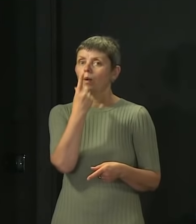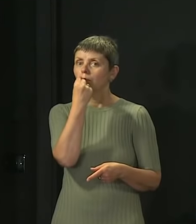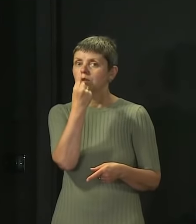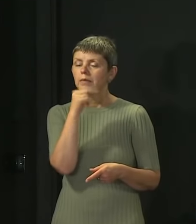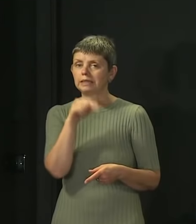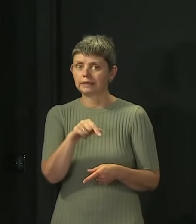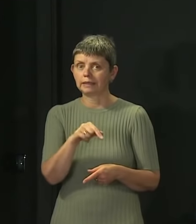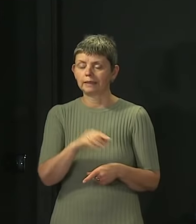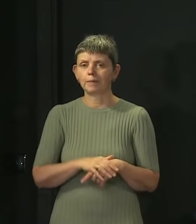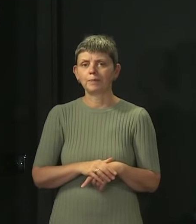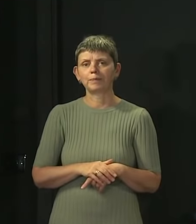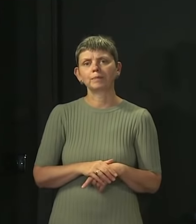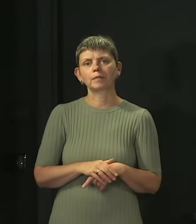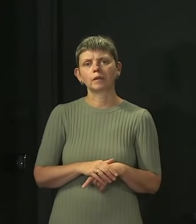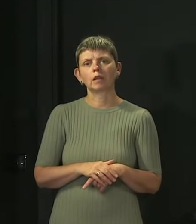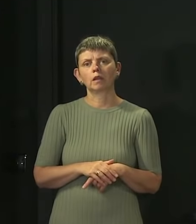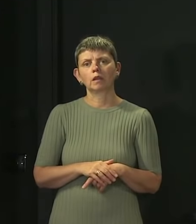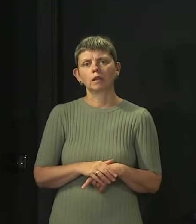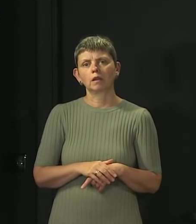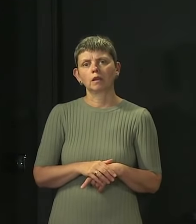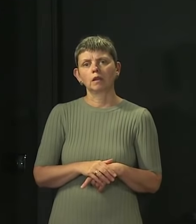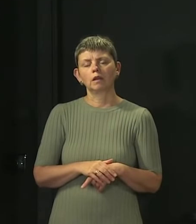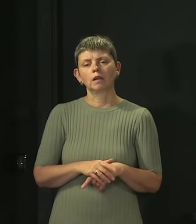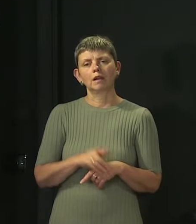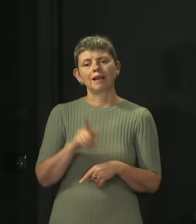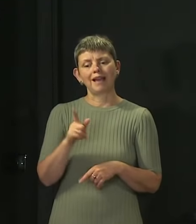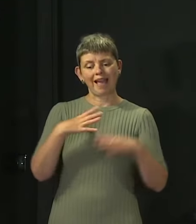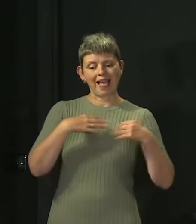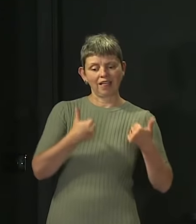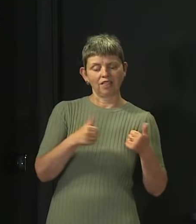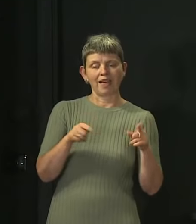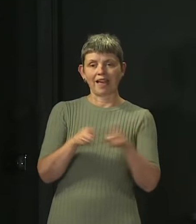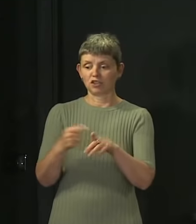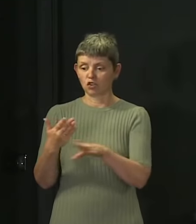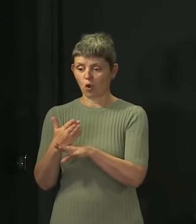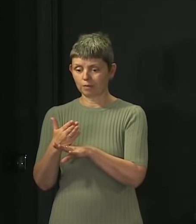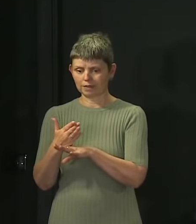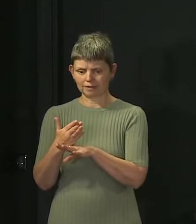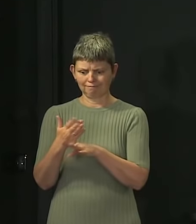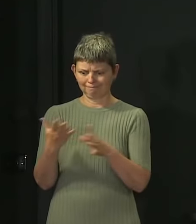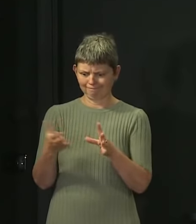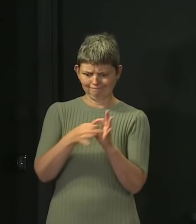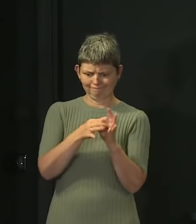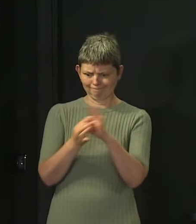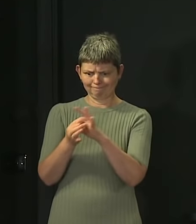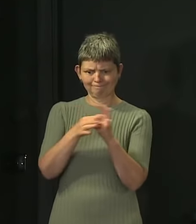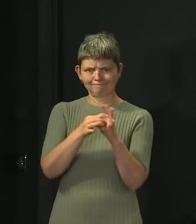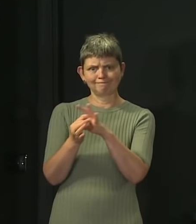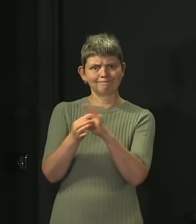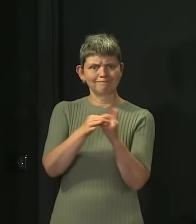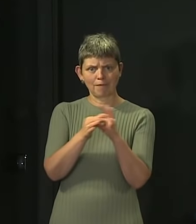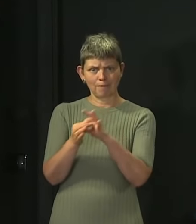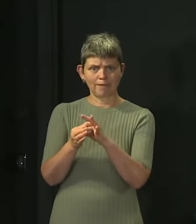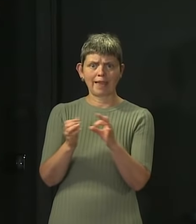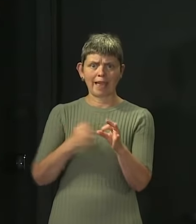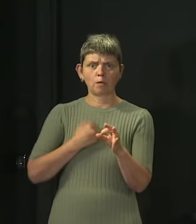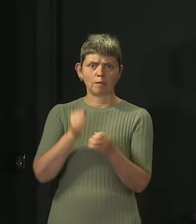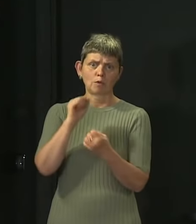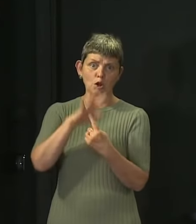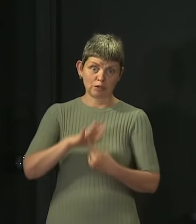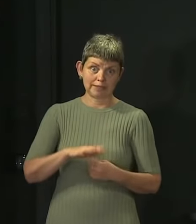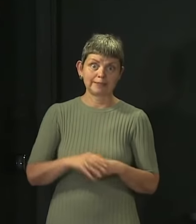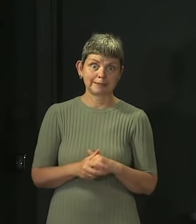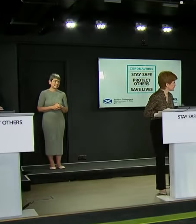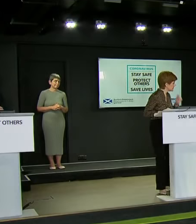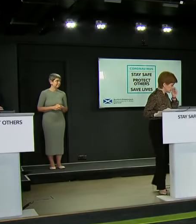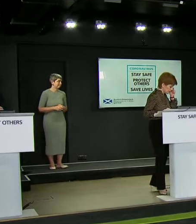thinking right now. said a few weeks ago, and it remains the view, health and jobs, these are the twin priorities of this Government and will be for the